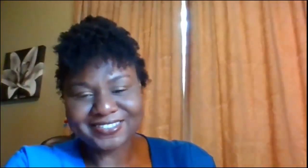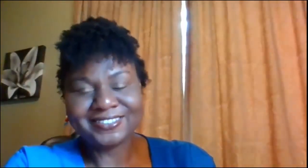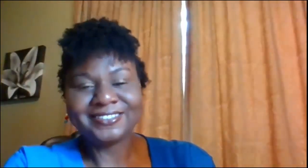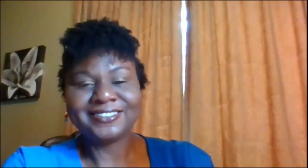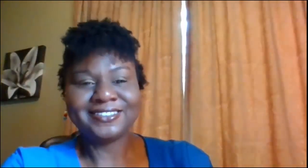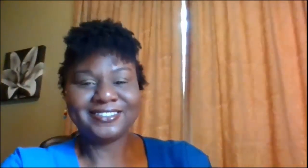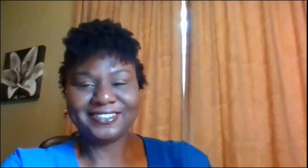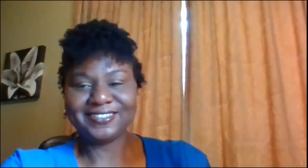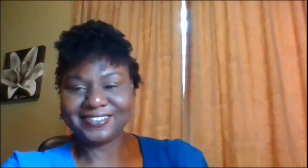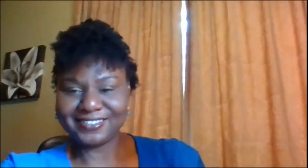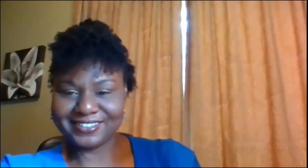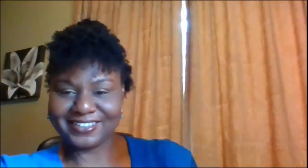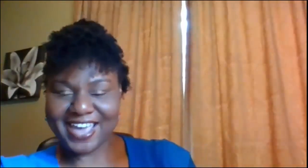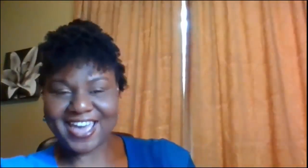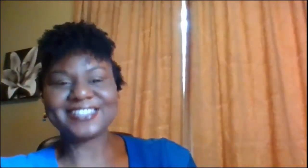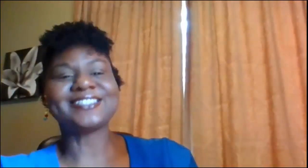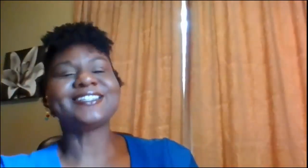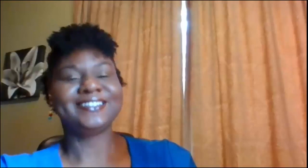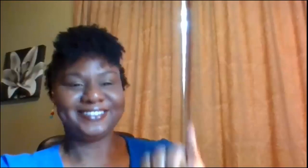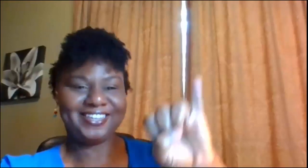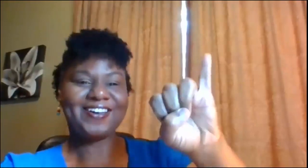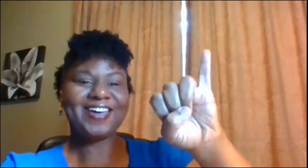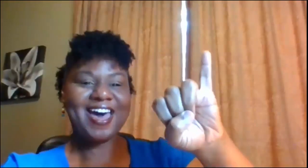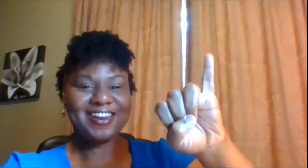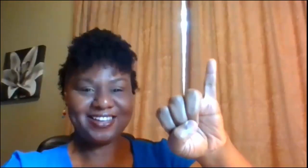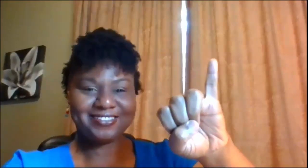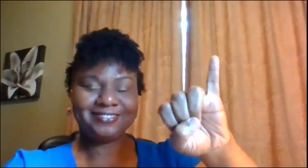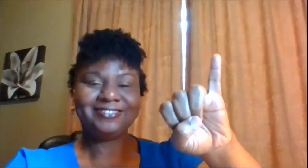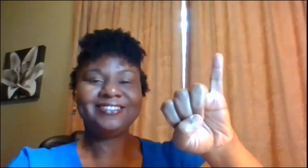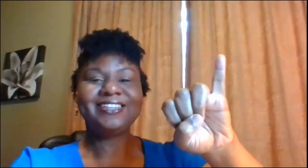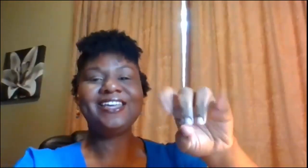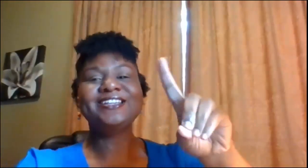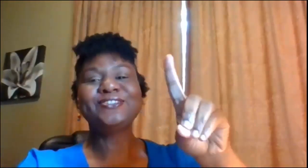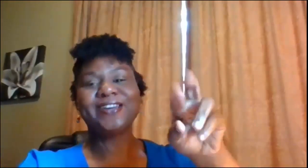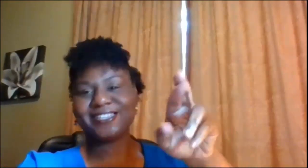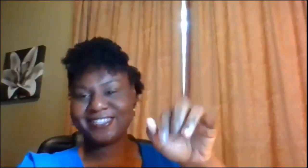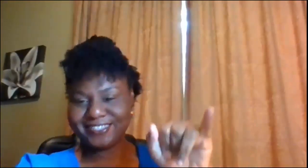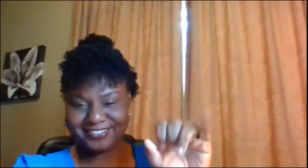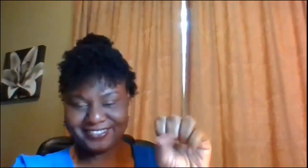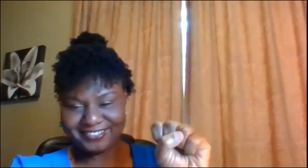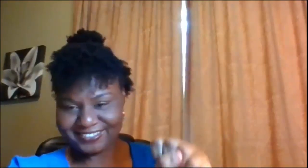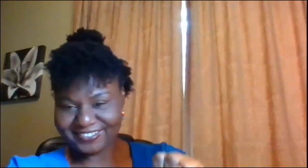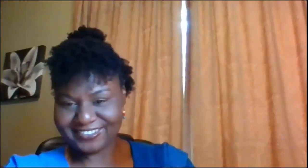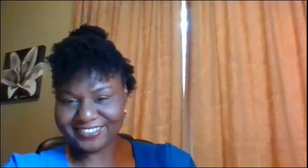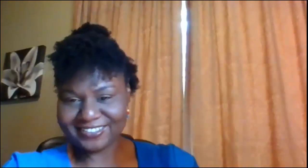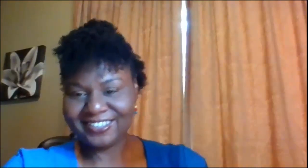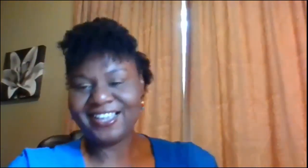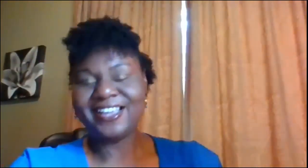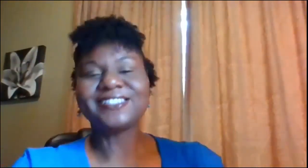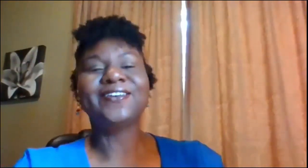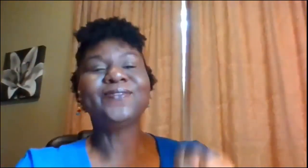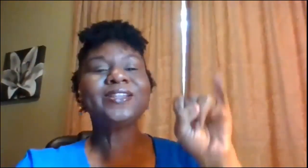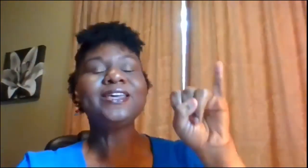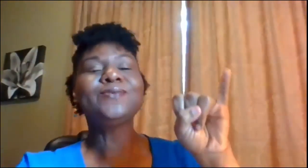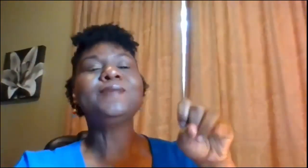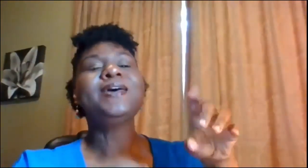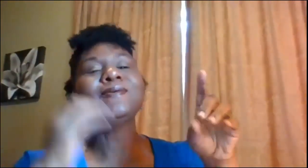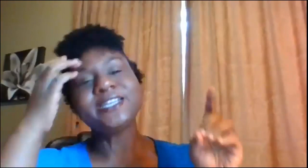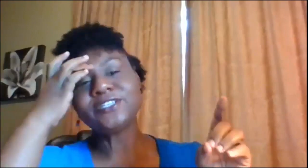yes y'all got it Idris so and one thing you want to pay attention